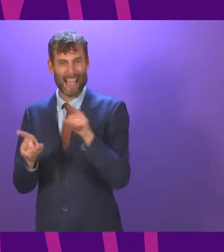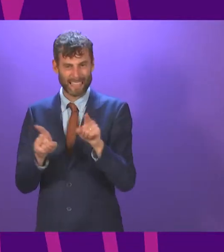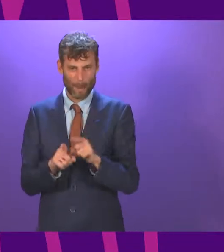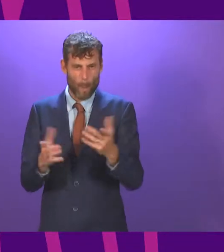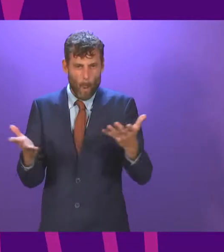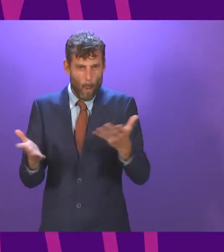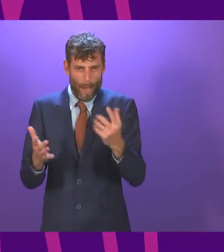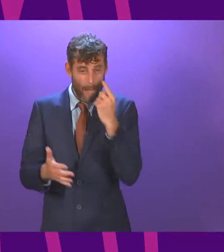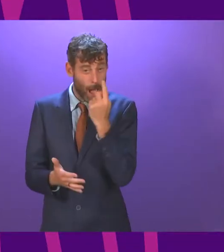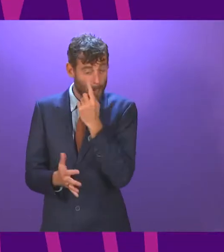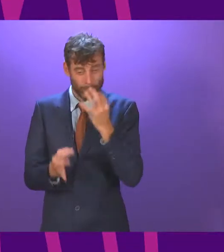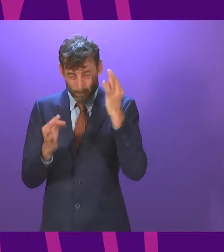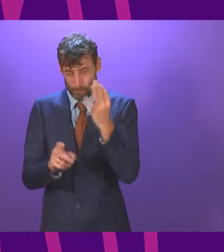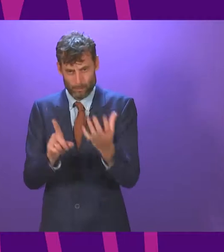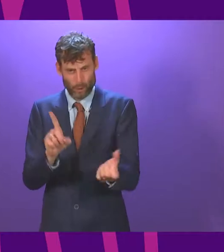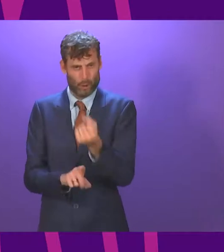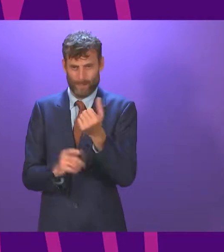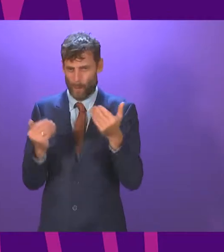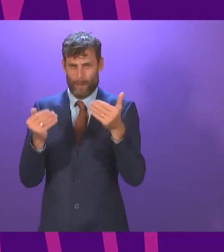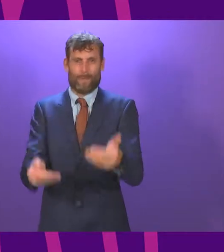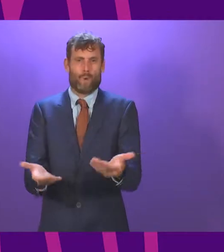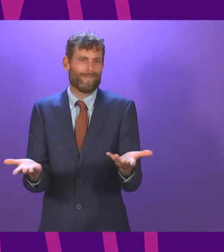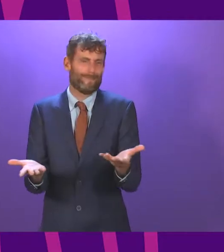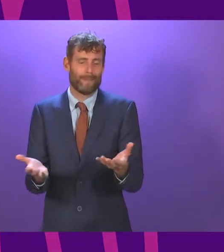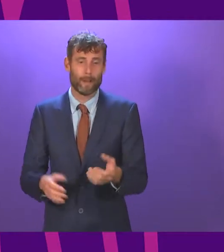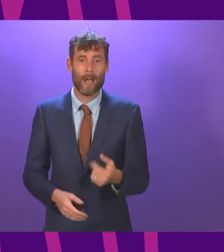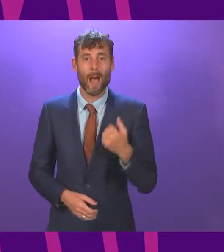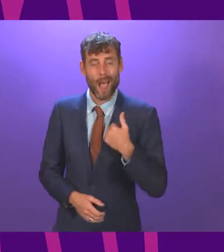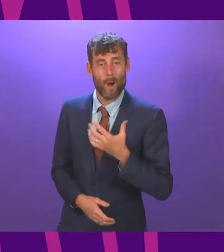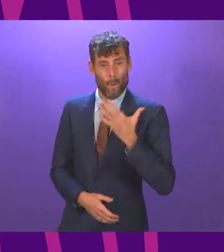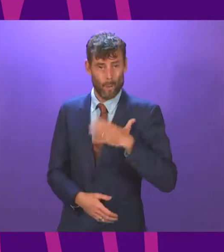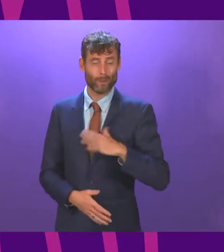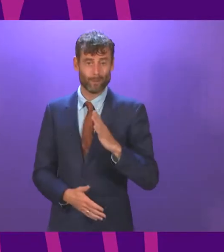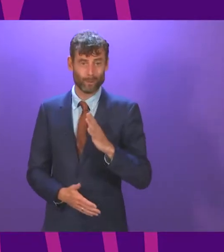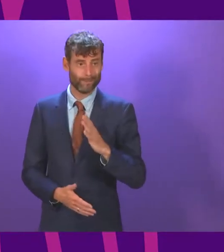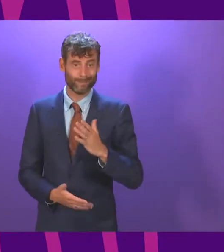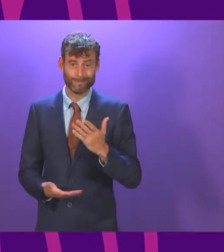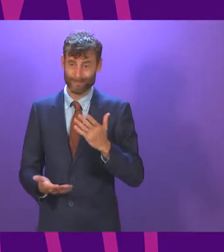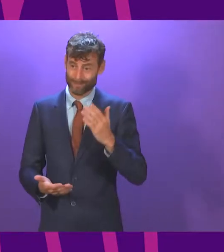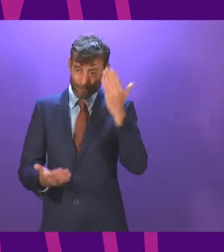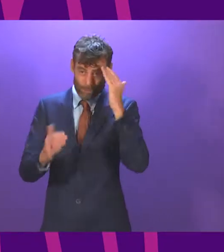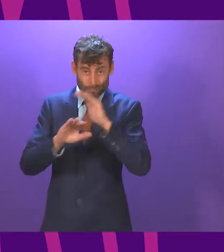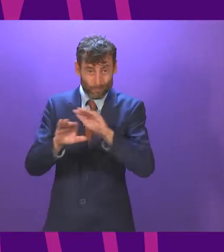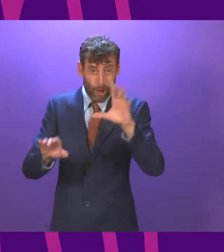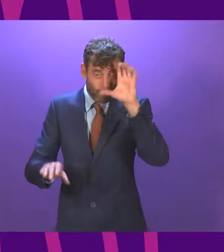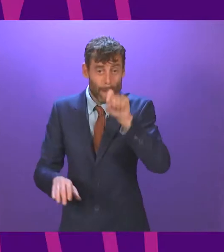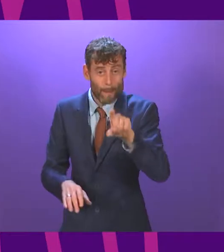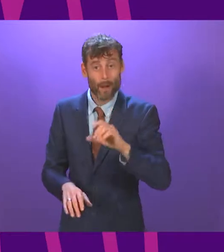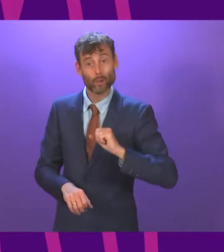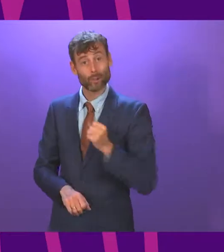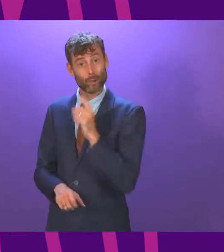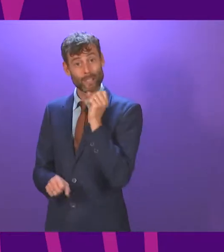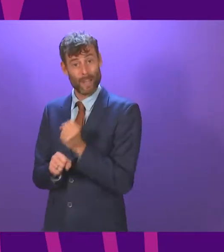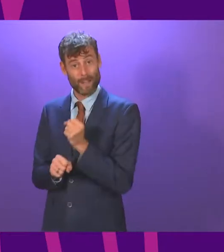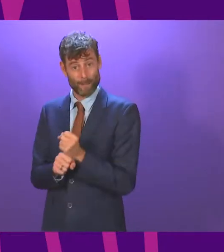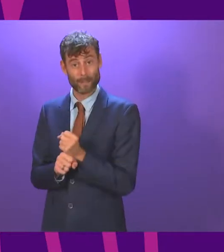delivery for the people of Scotland. I think it is worth reminding the Chamber again that the first 100 days of the Scottish Government ended